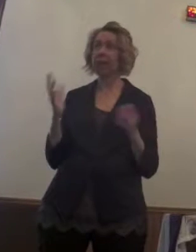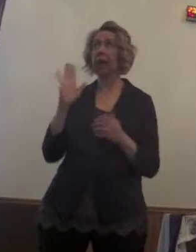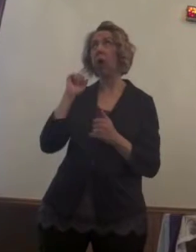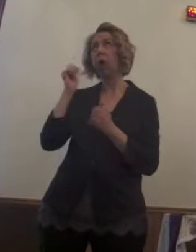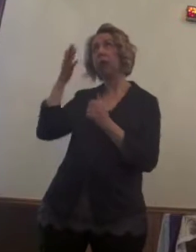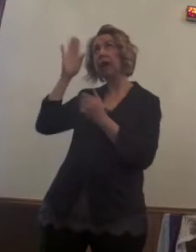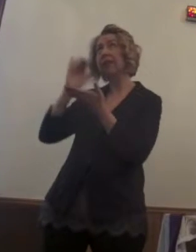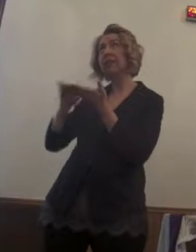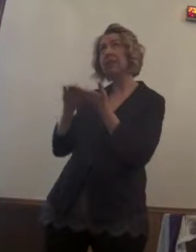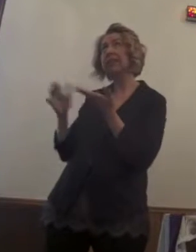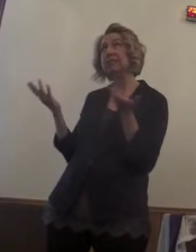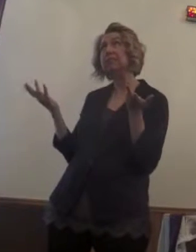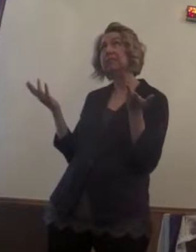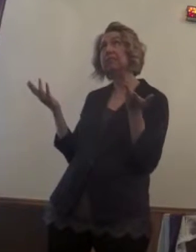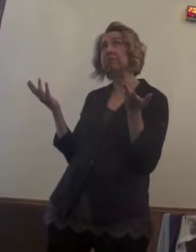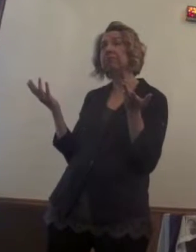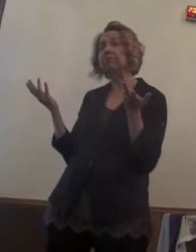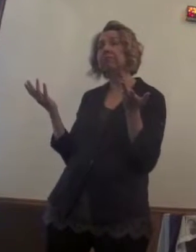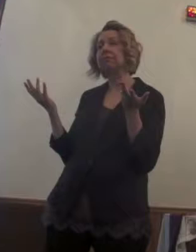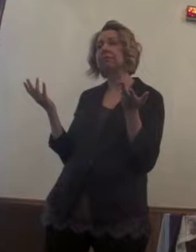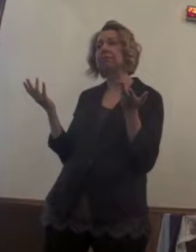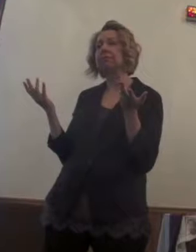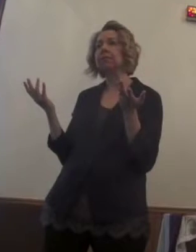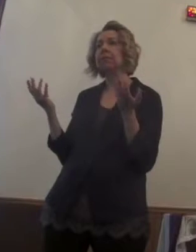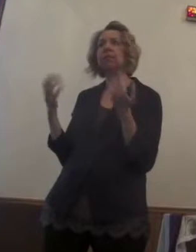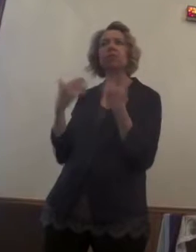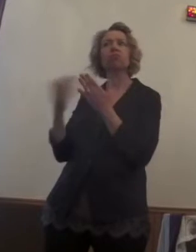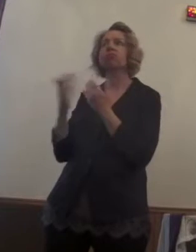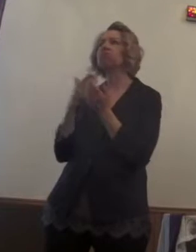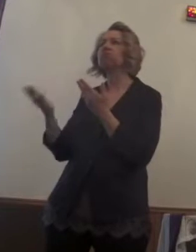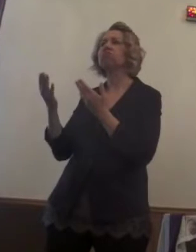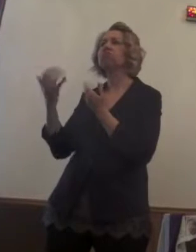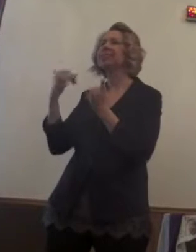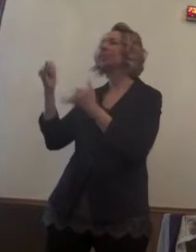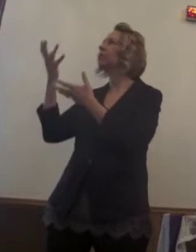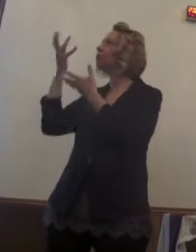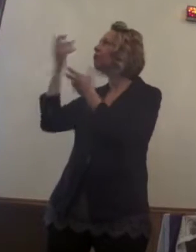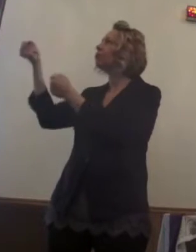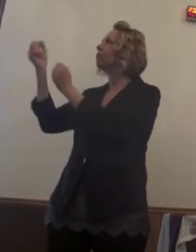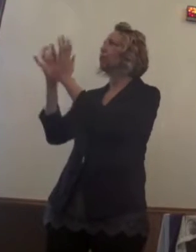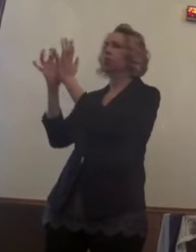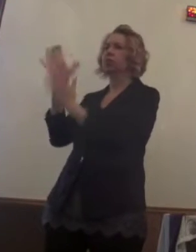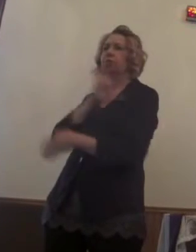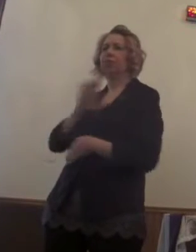are. But we keep it through our faith that we keep our faith within Christ.